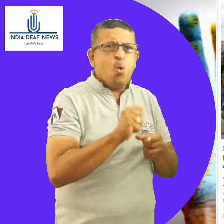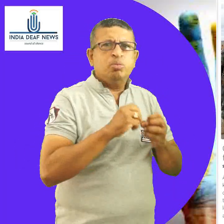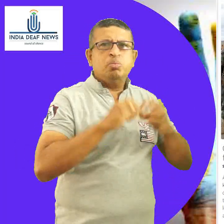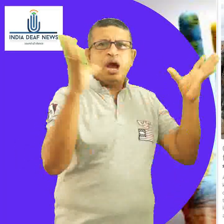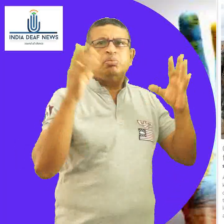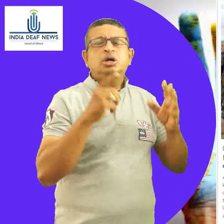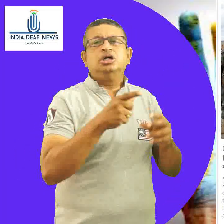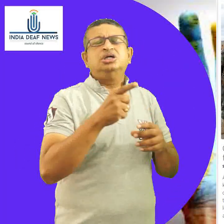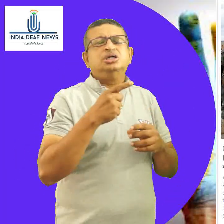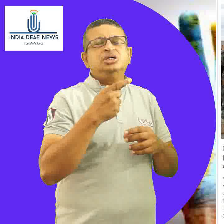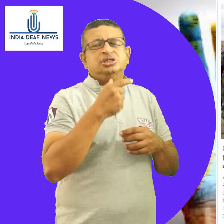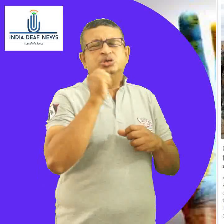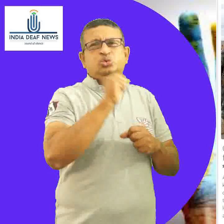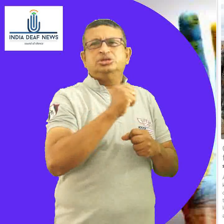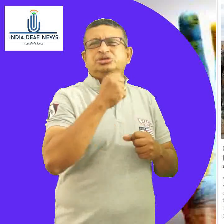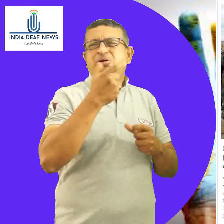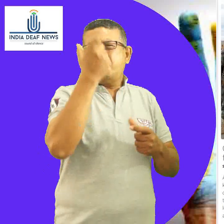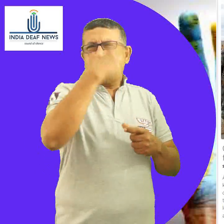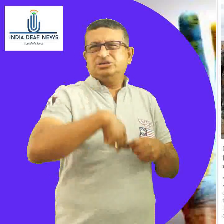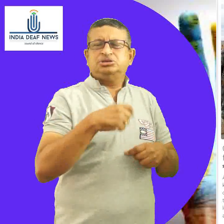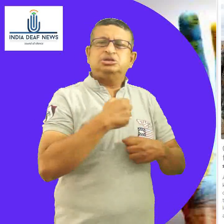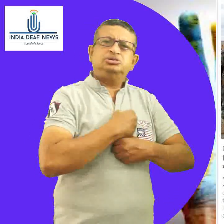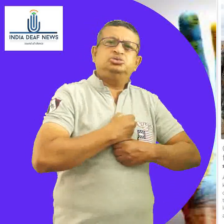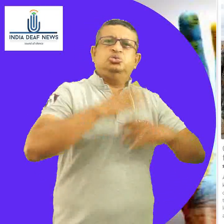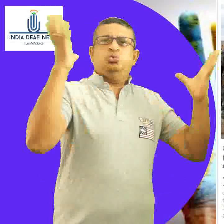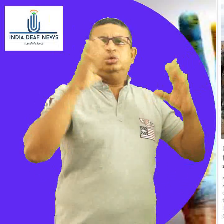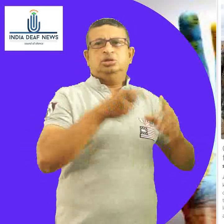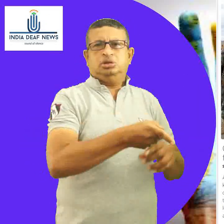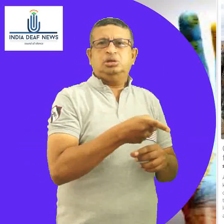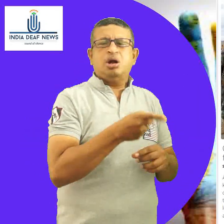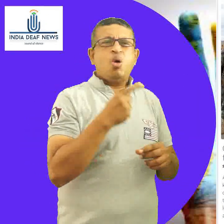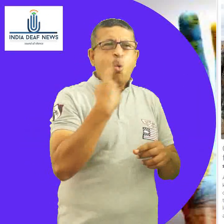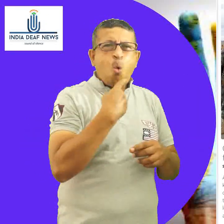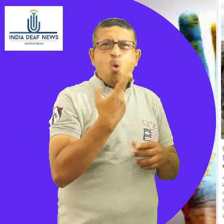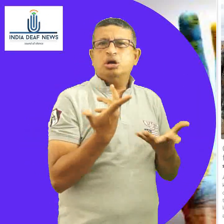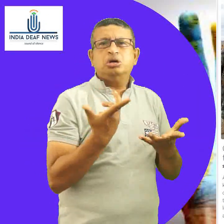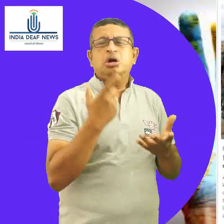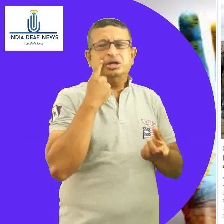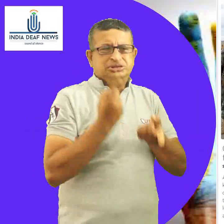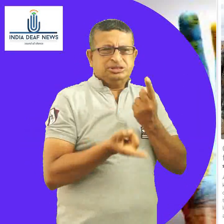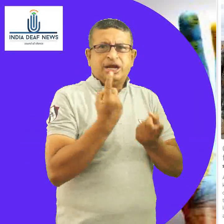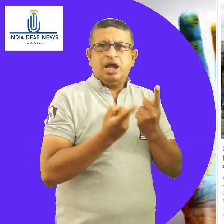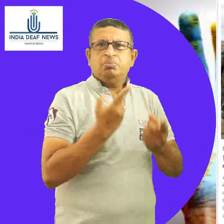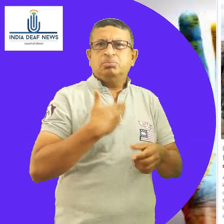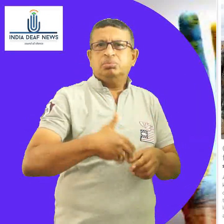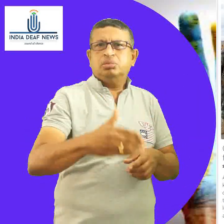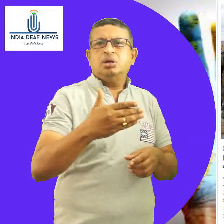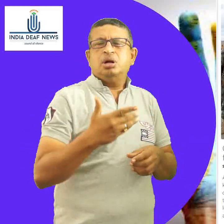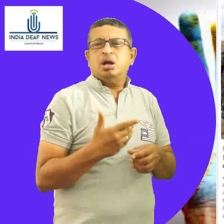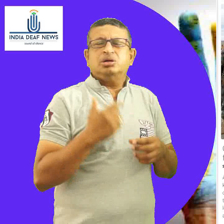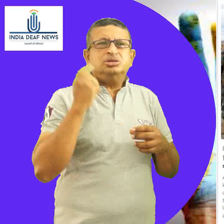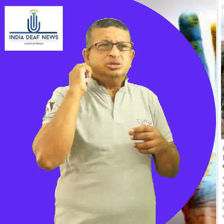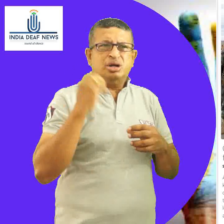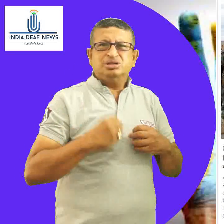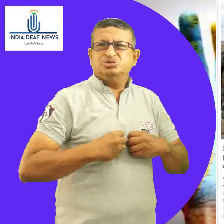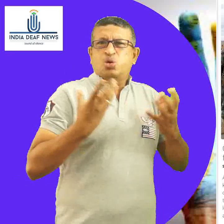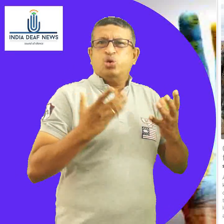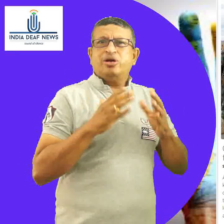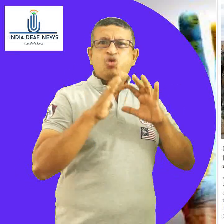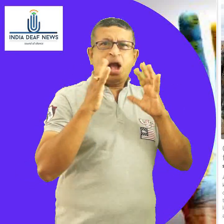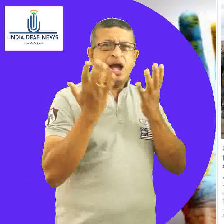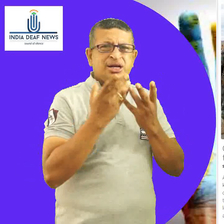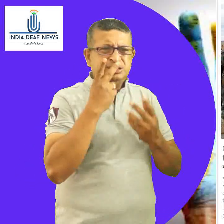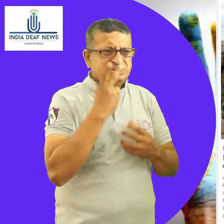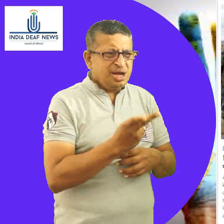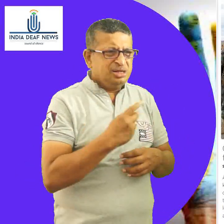Car bomb blast kills at least 30 Afghan security force personnel. A car bomb blast in Afghanistan's central